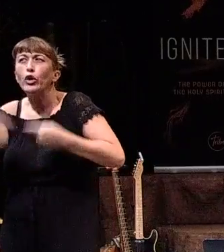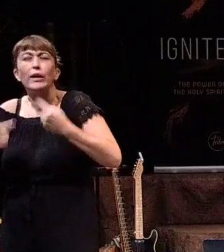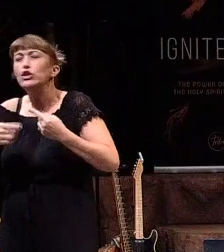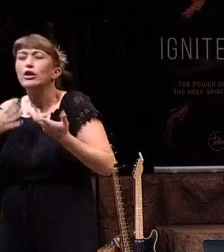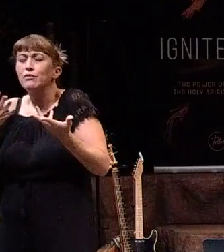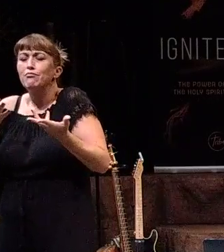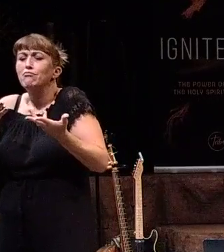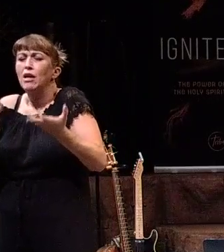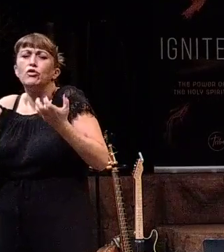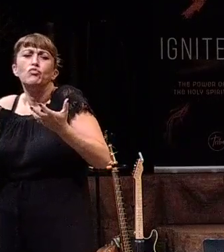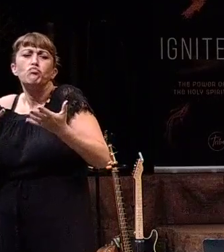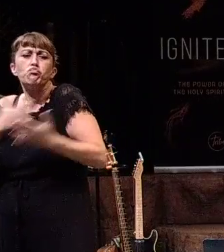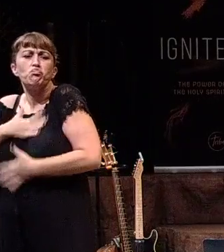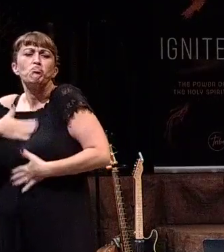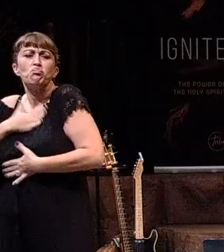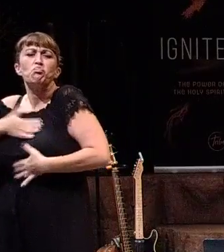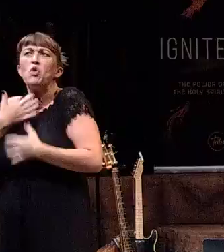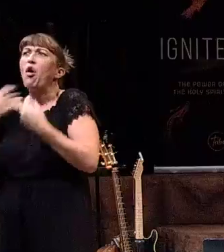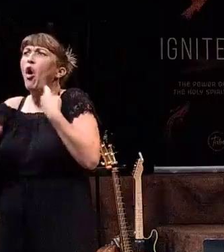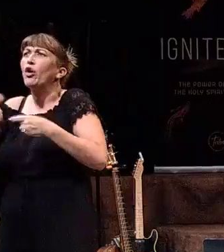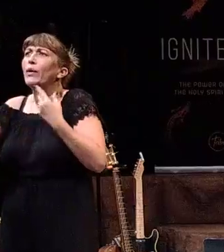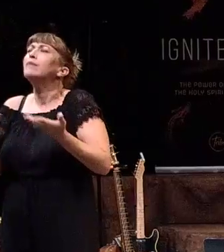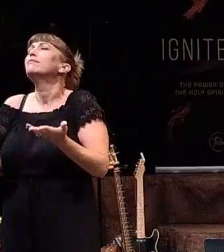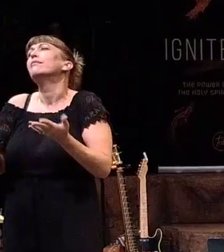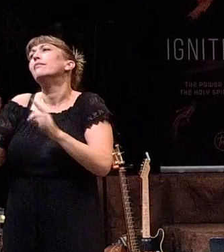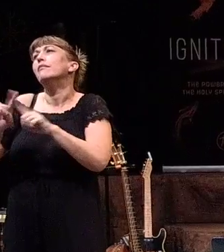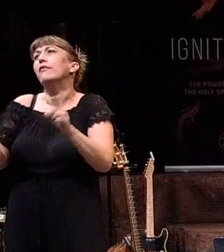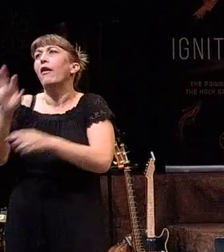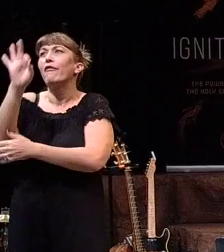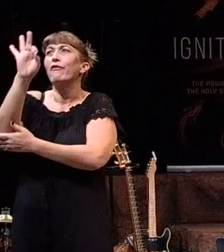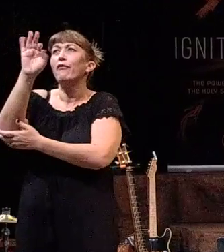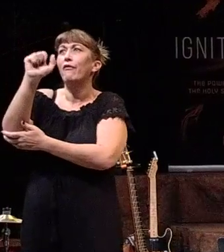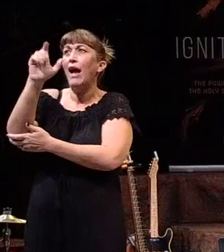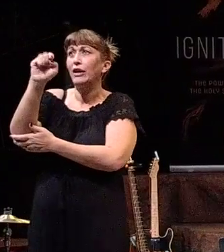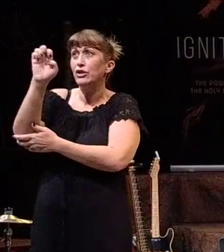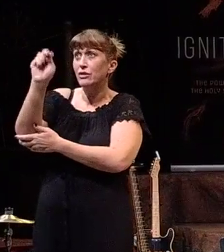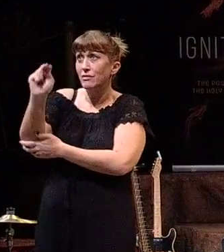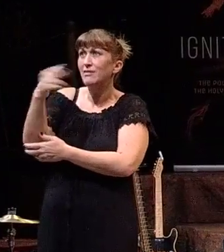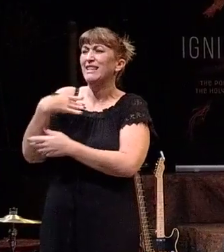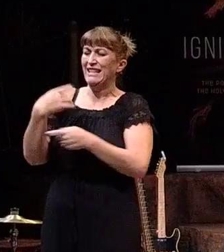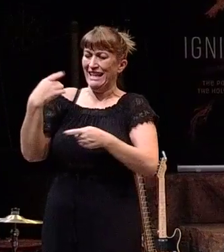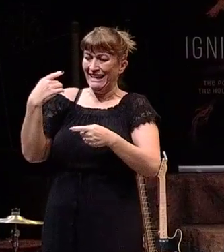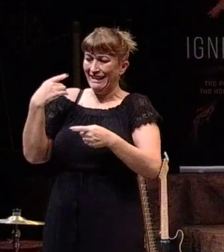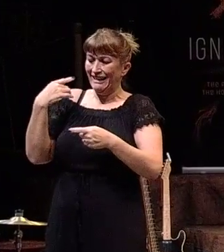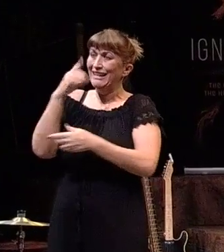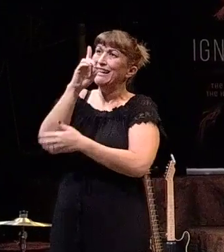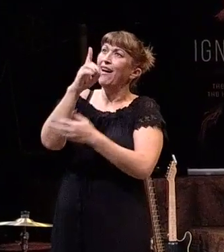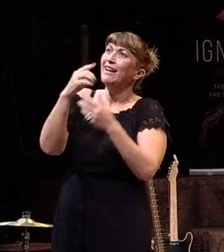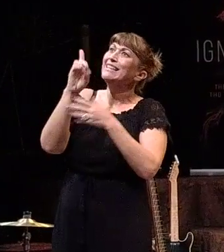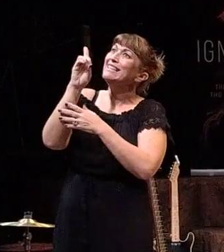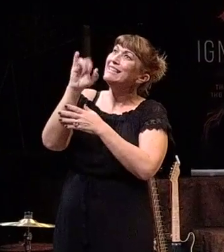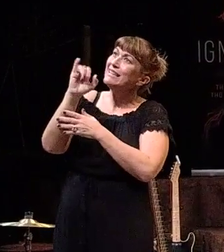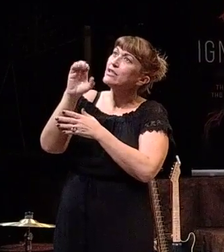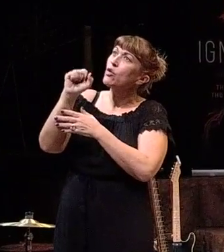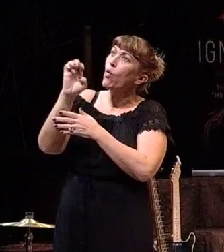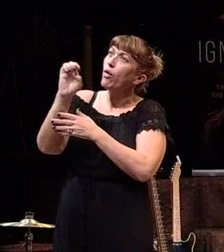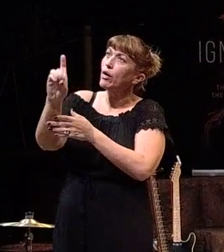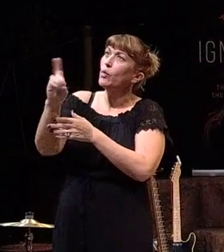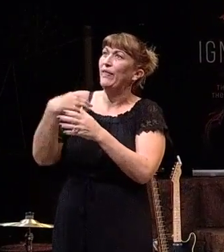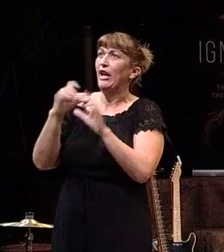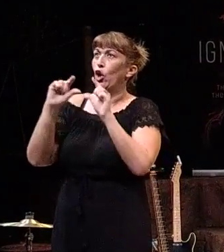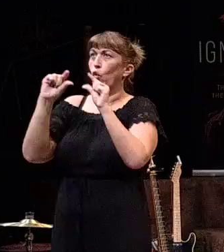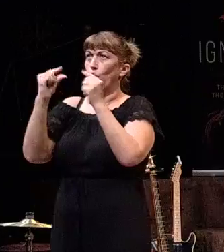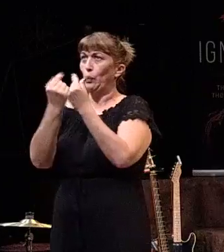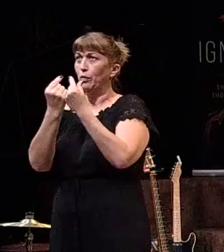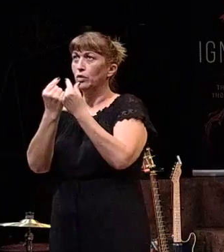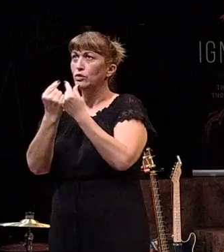people, that's dissensions. Factions is actually discord within a group. It was really cool when I actually had to read that because I didn't know that they were